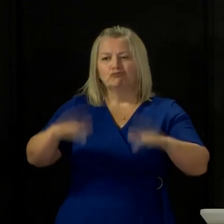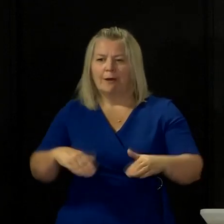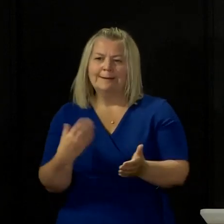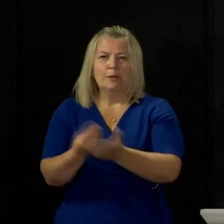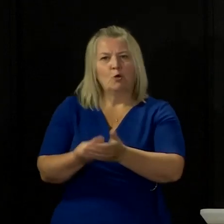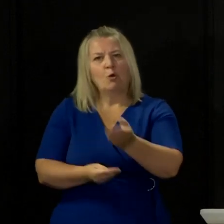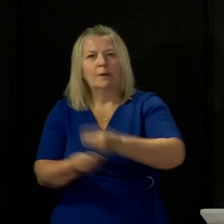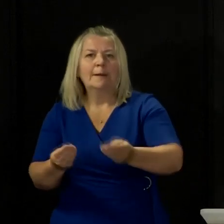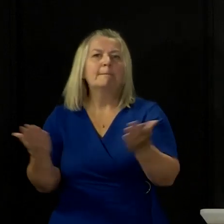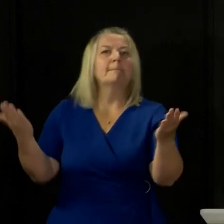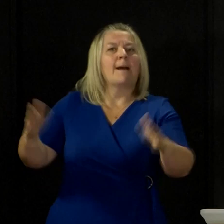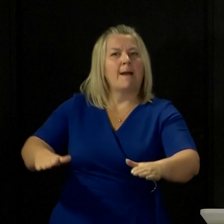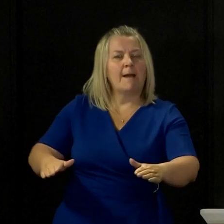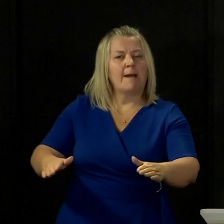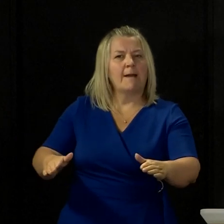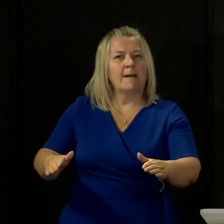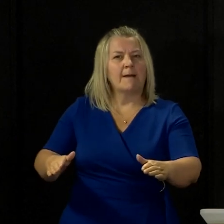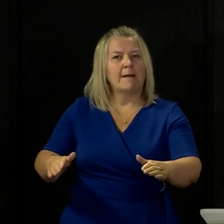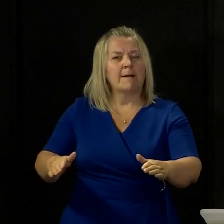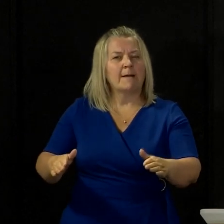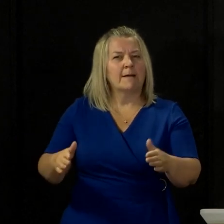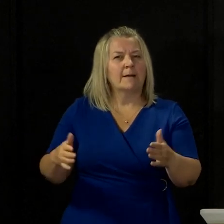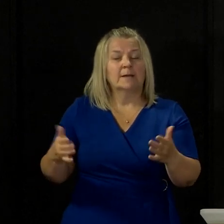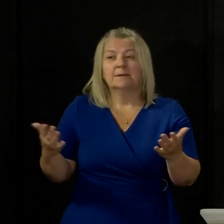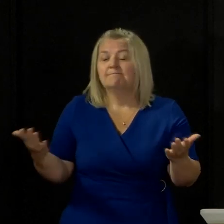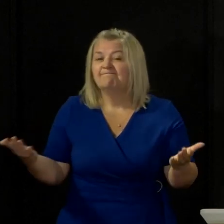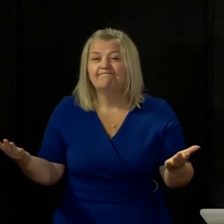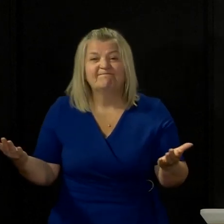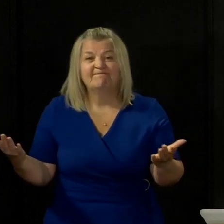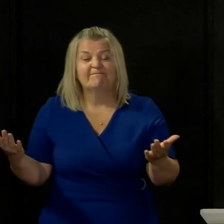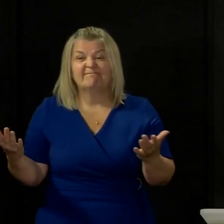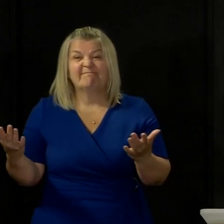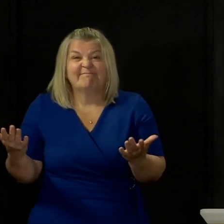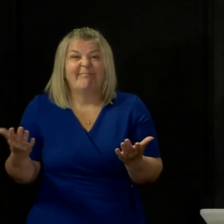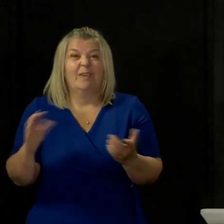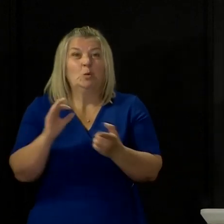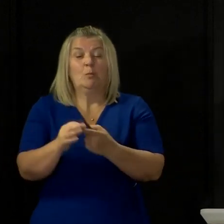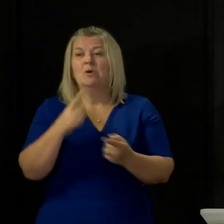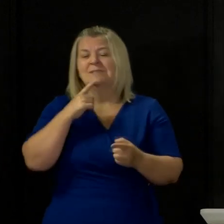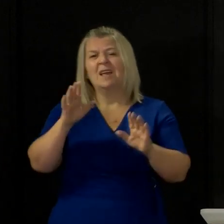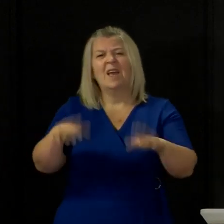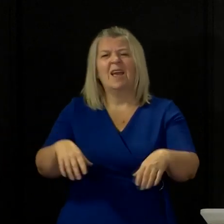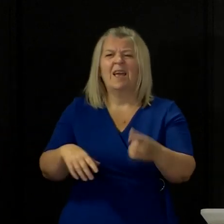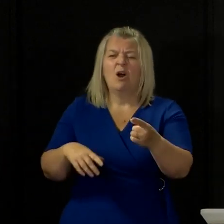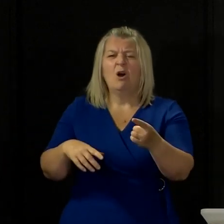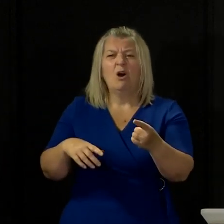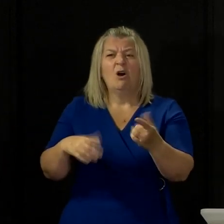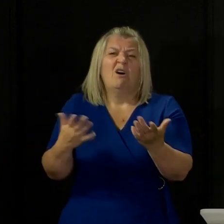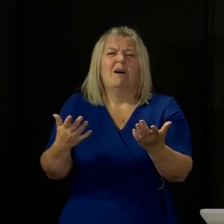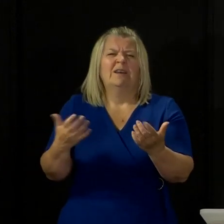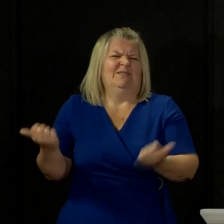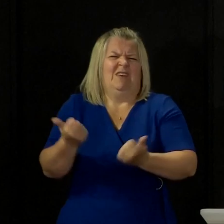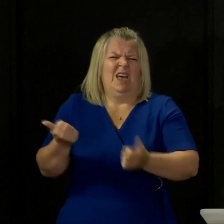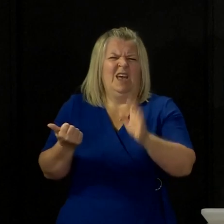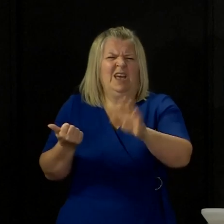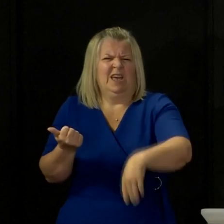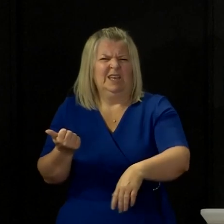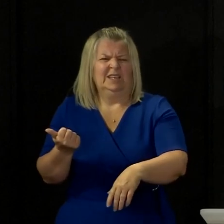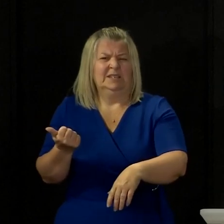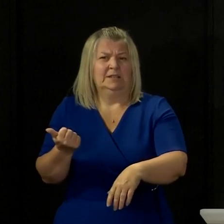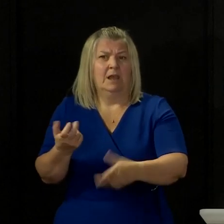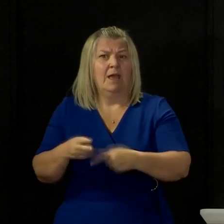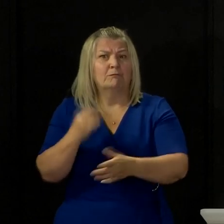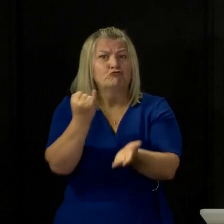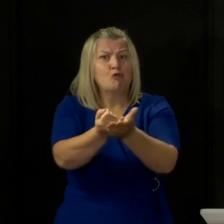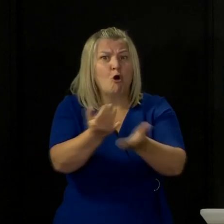possible. But the point I can't escape, and there is no point in me trying to tell people that I can escape it, is that if we get that pace wrong